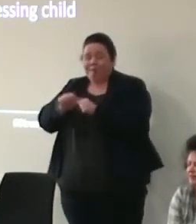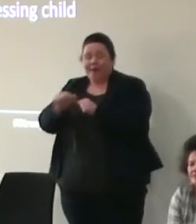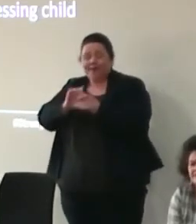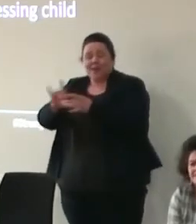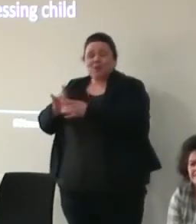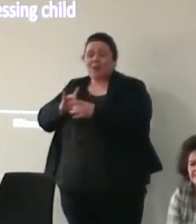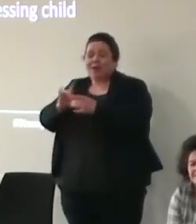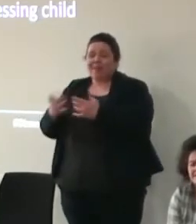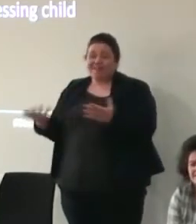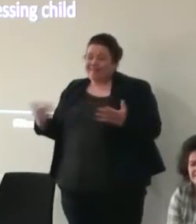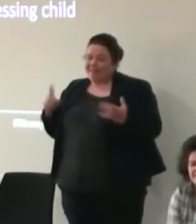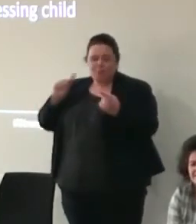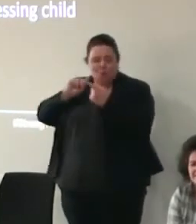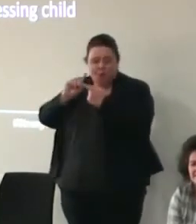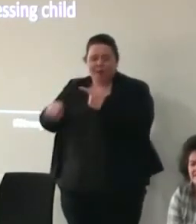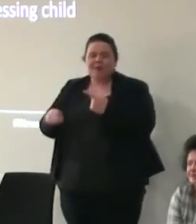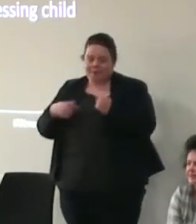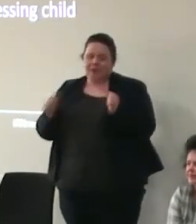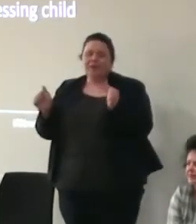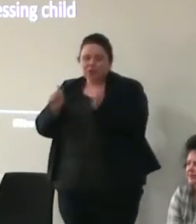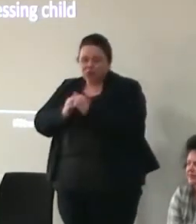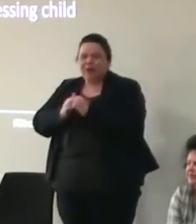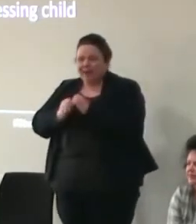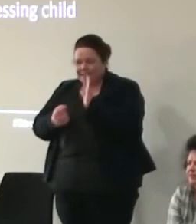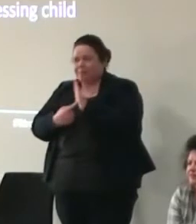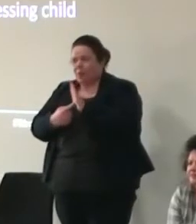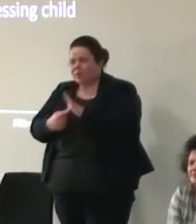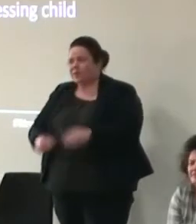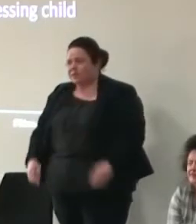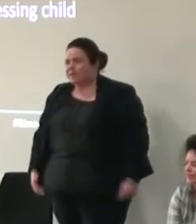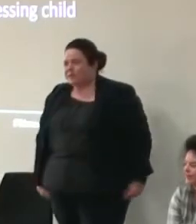so yeah I don't have an answer but I totally agree that it's incredibly important